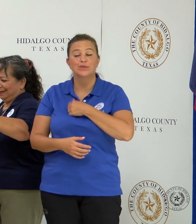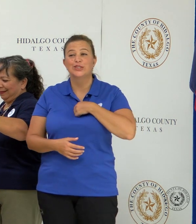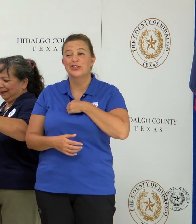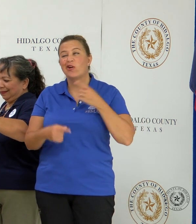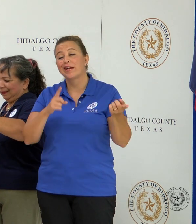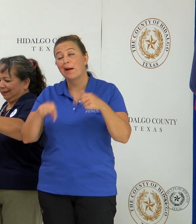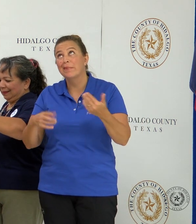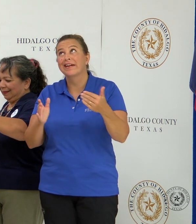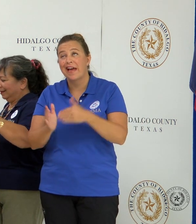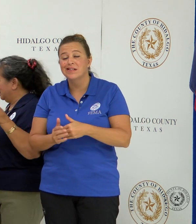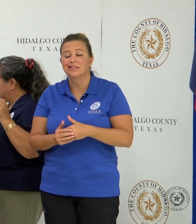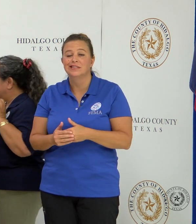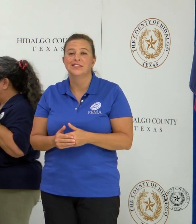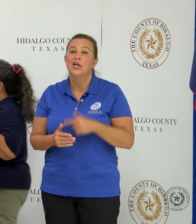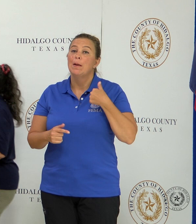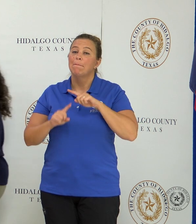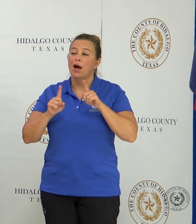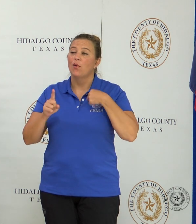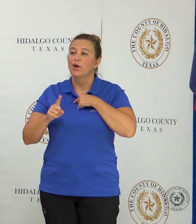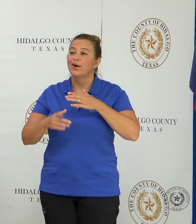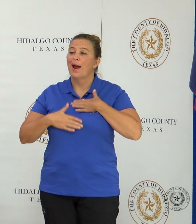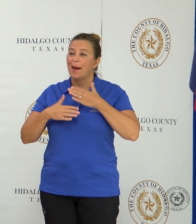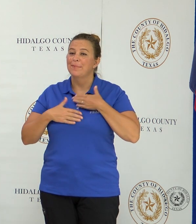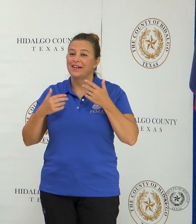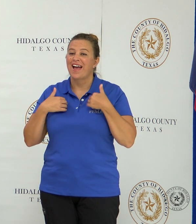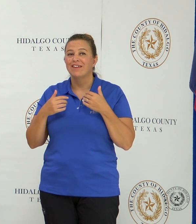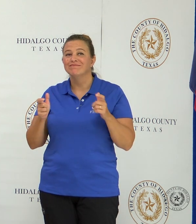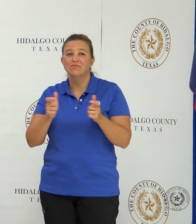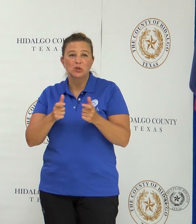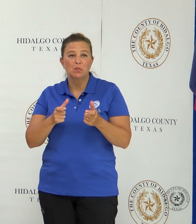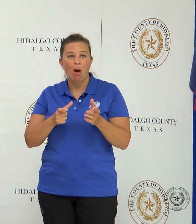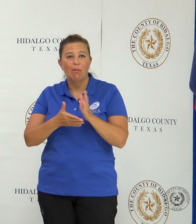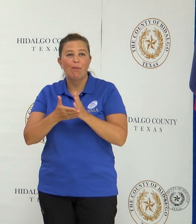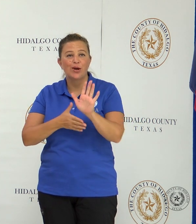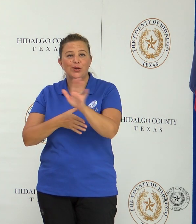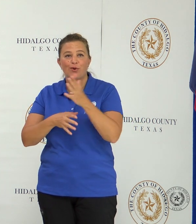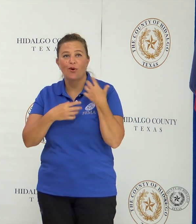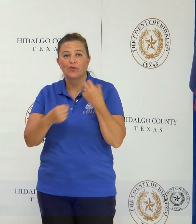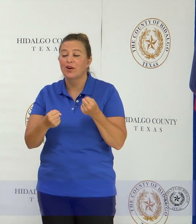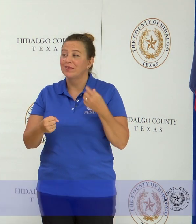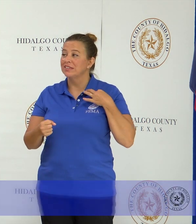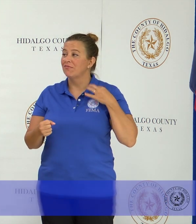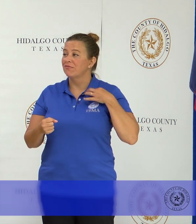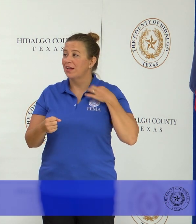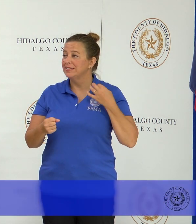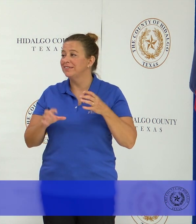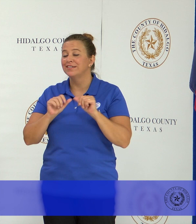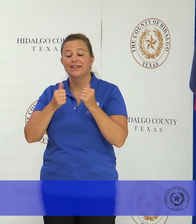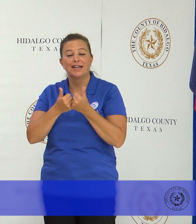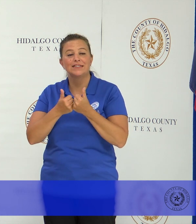to have to be here again, but we're just pleased to have a small part in your recovery. So as a Voluntary Agency Liaison,